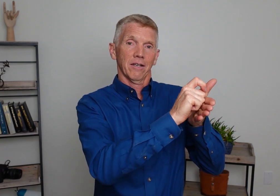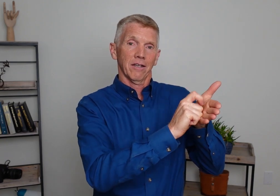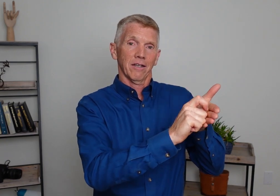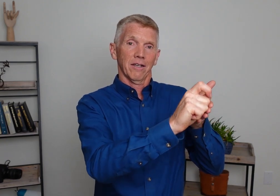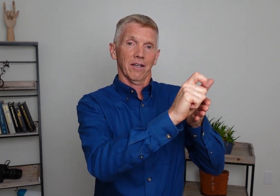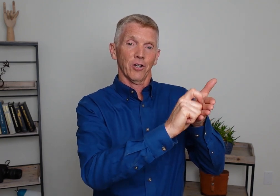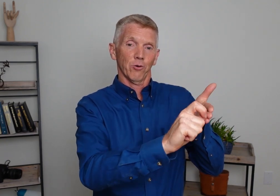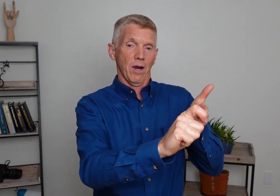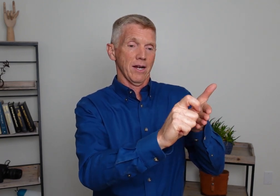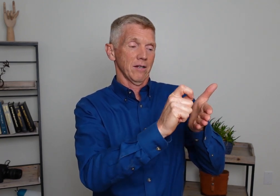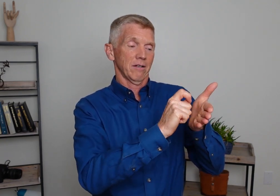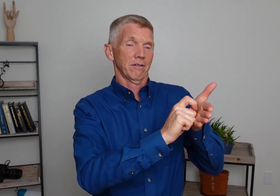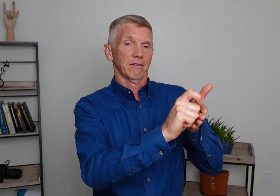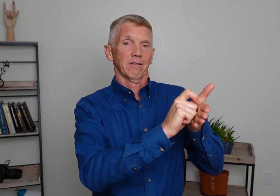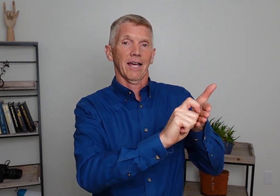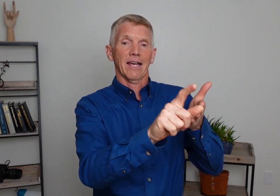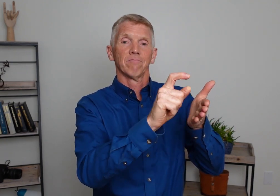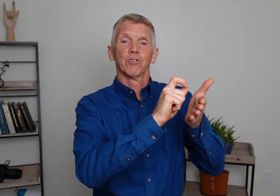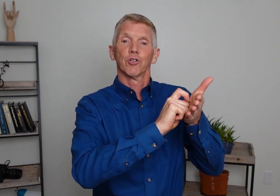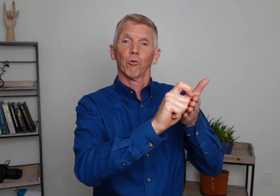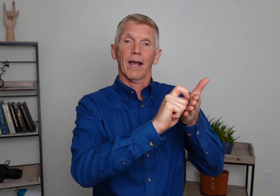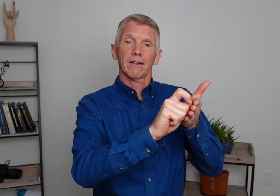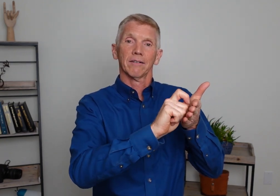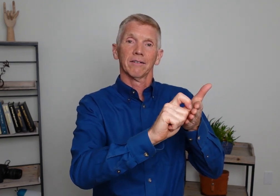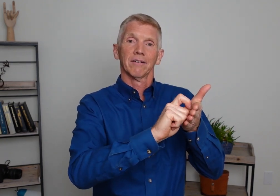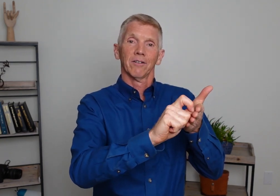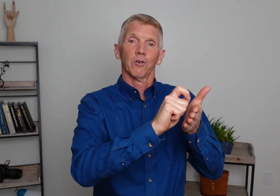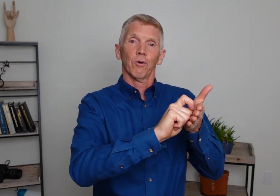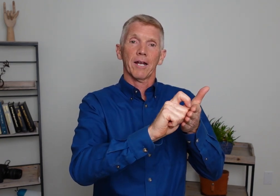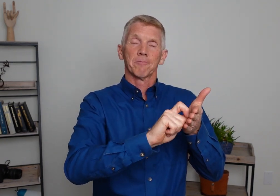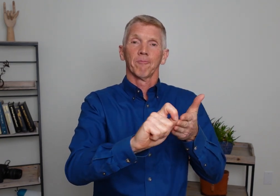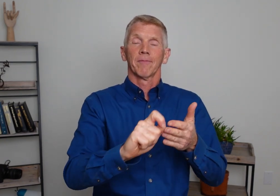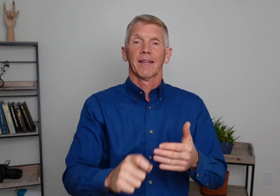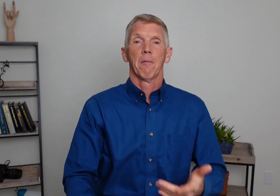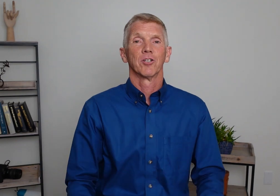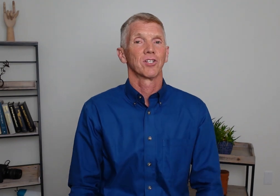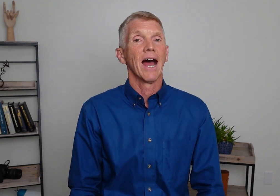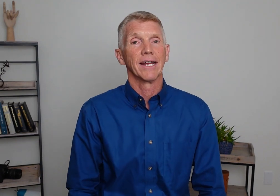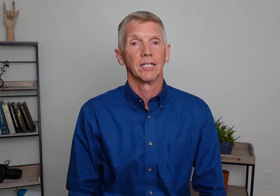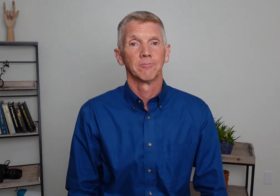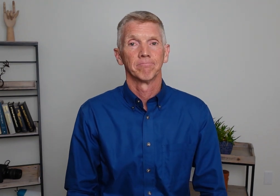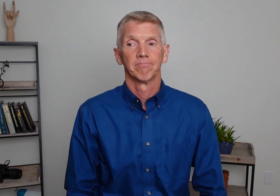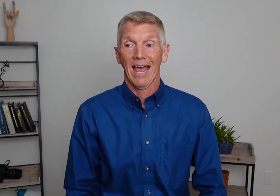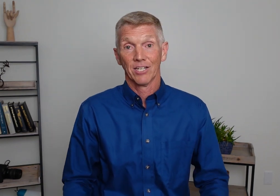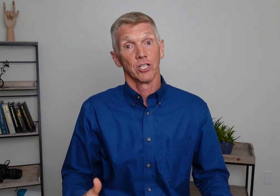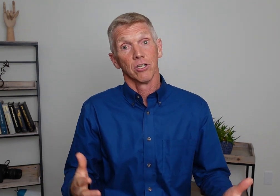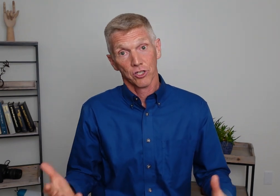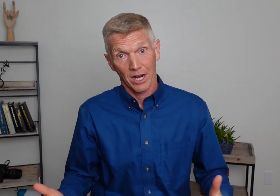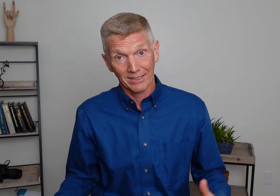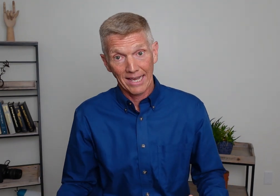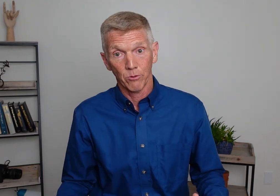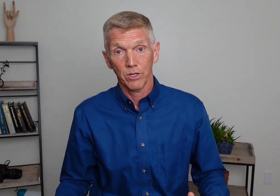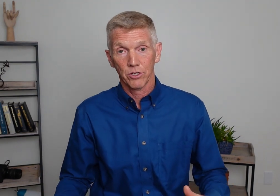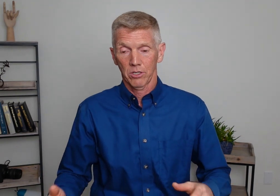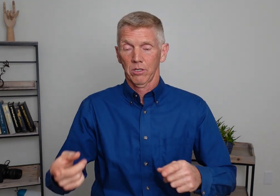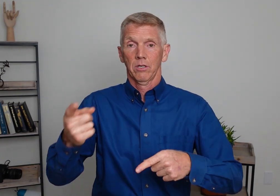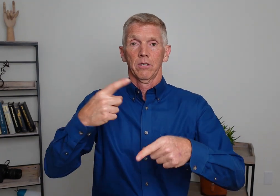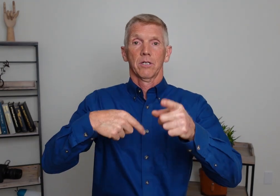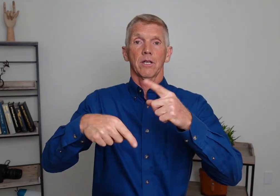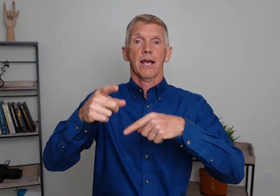And you're writing. Okay. To write. Right. How about sign? As in sign language. Sign.